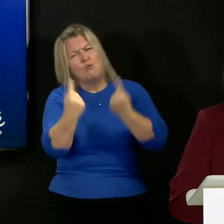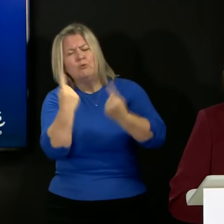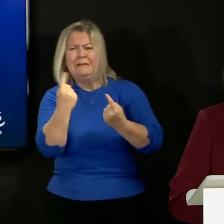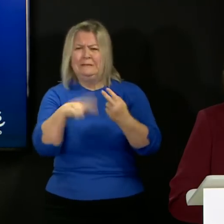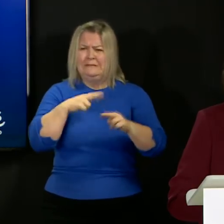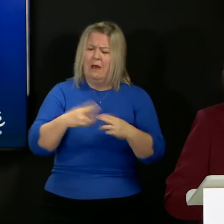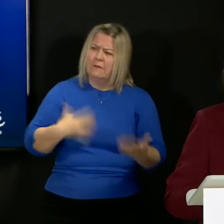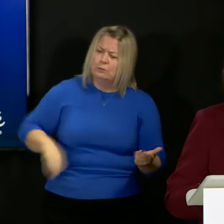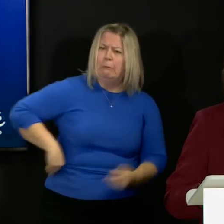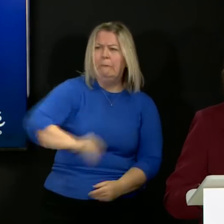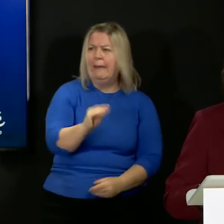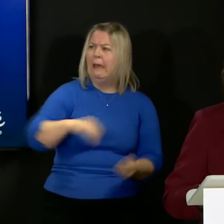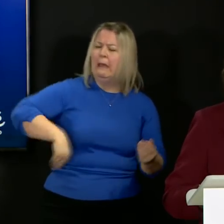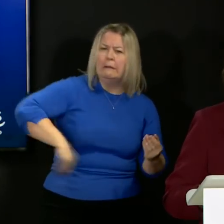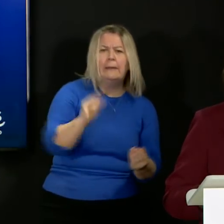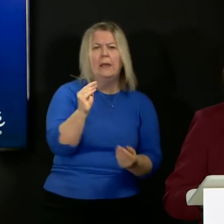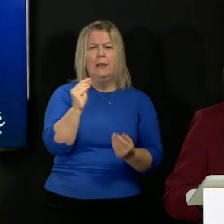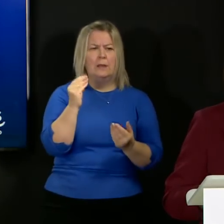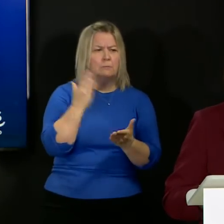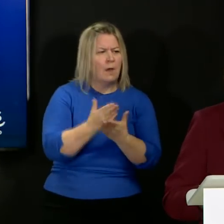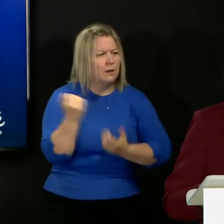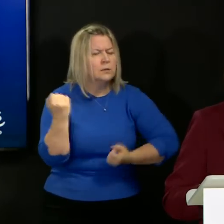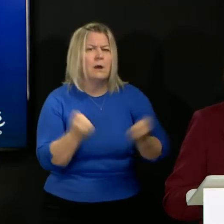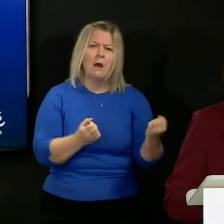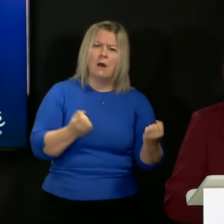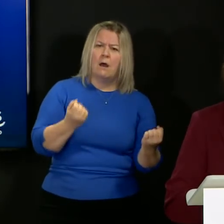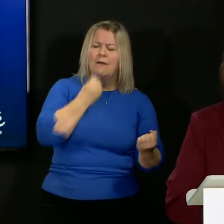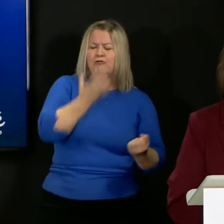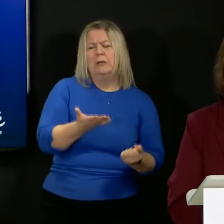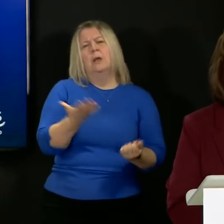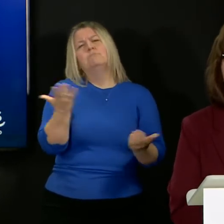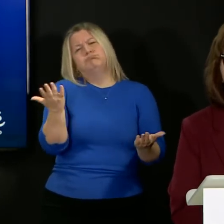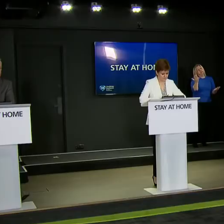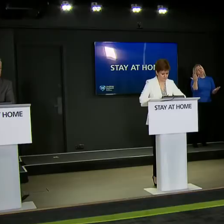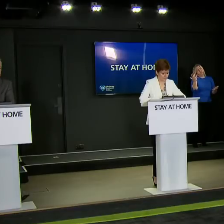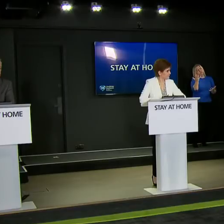staff as they do so much to help protect all of us.